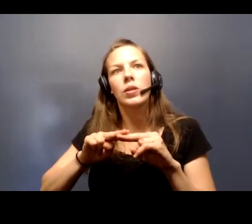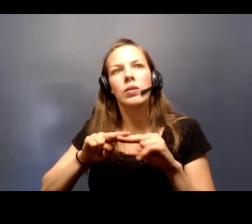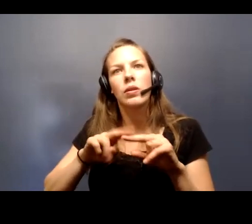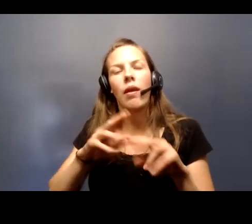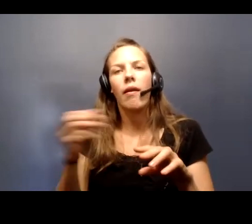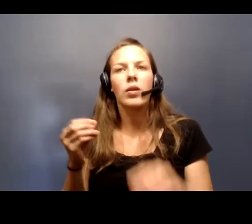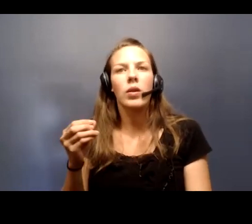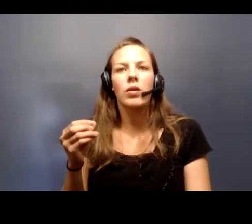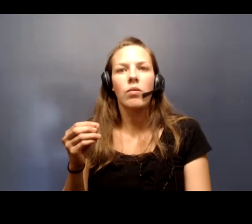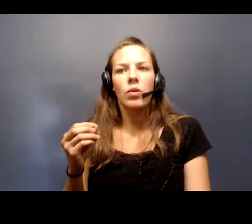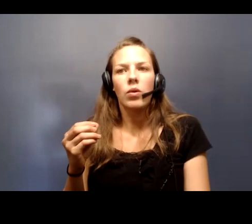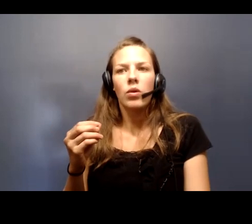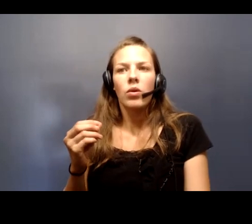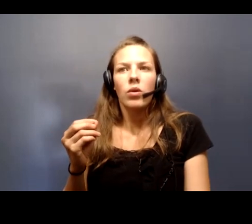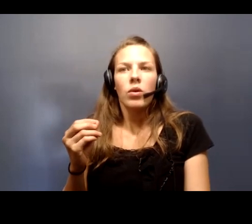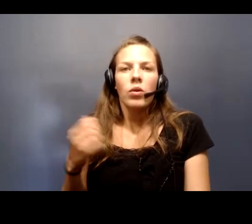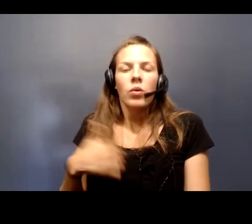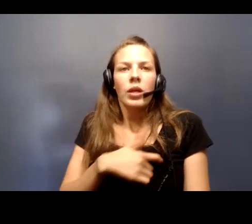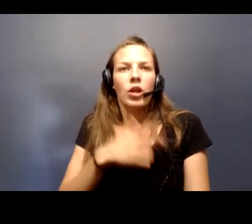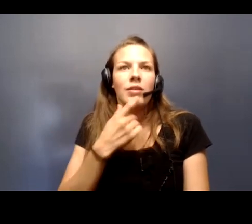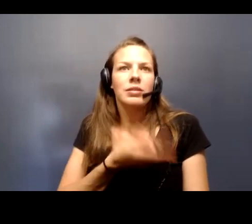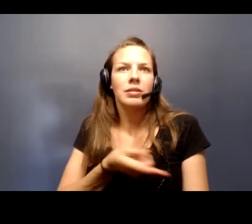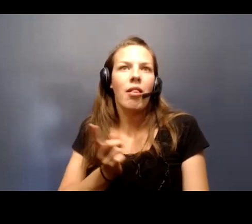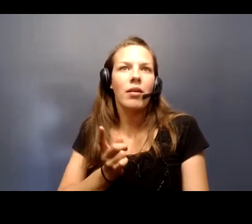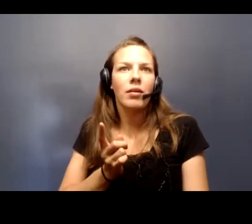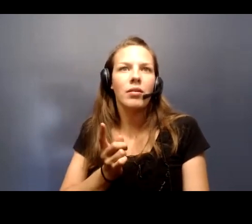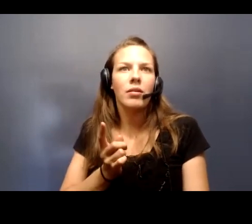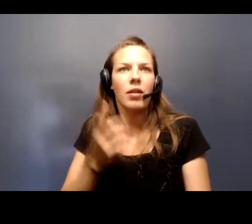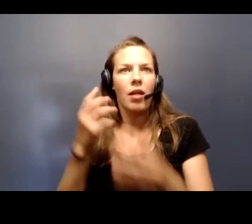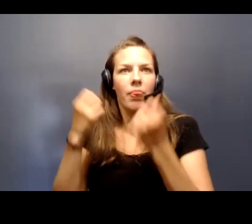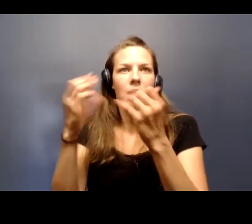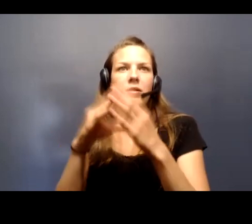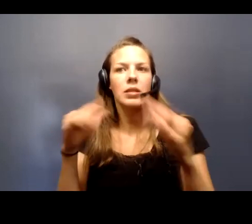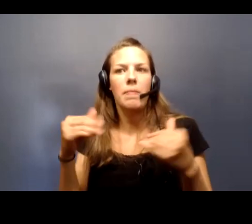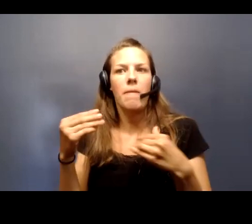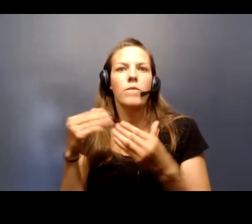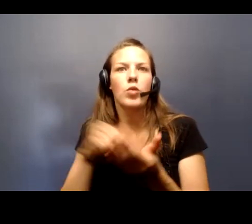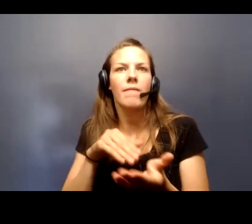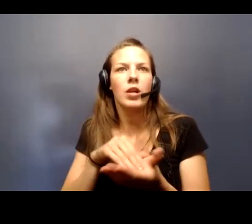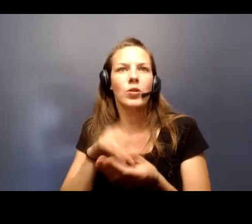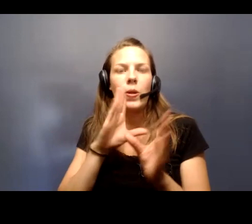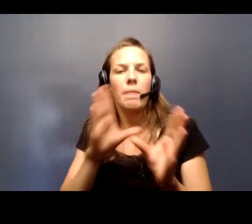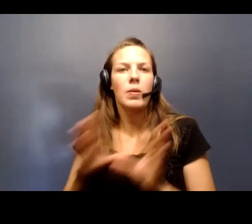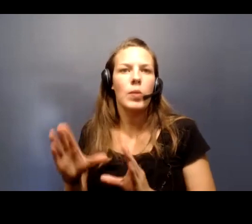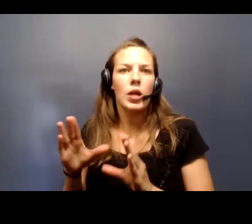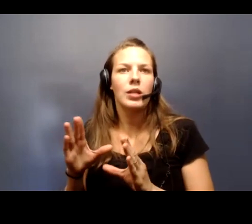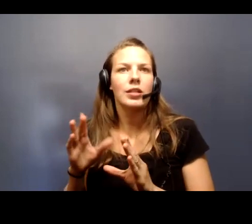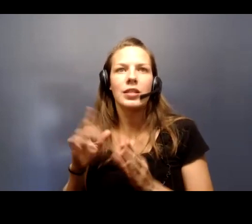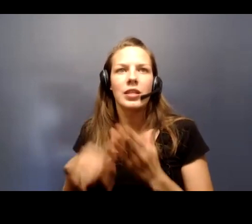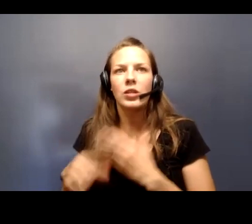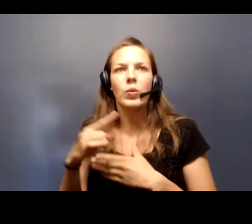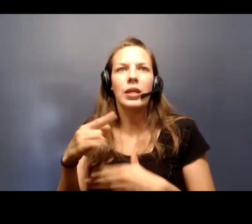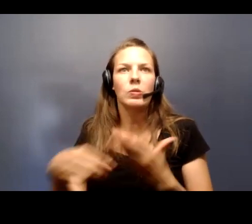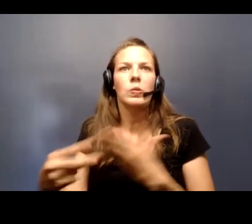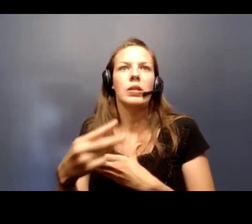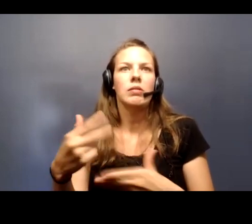we're telling health systems and providers to be prepared next week, the week after